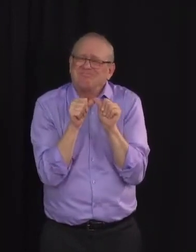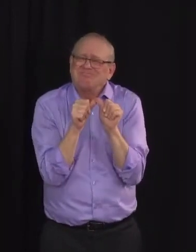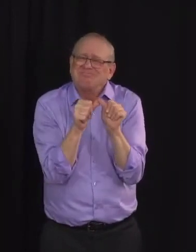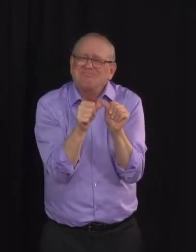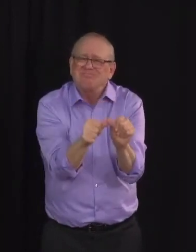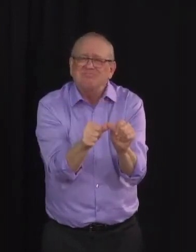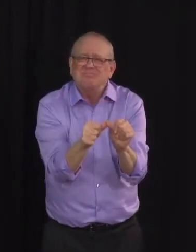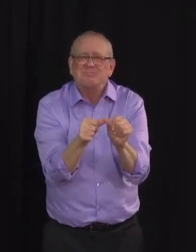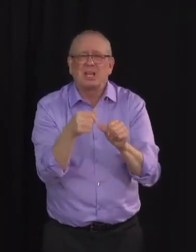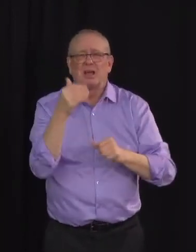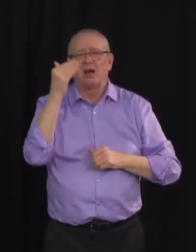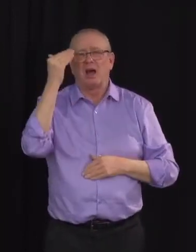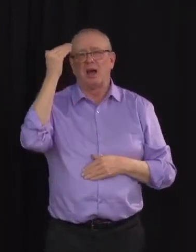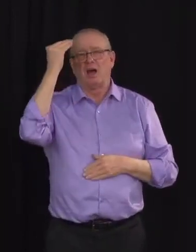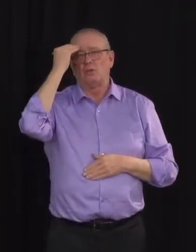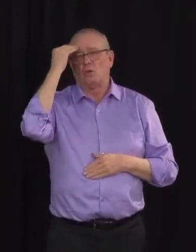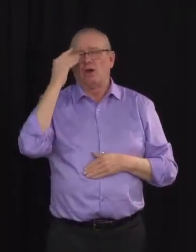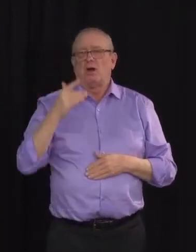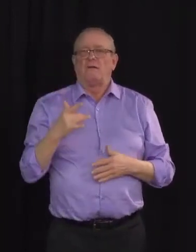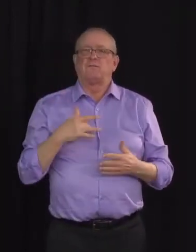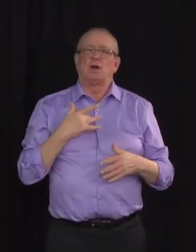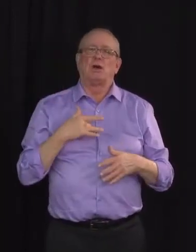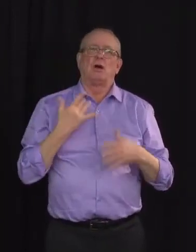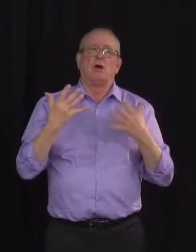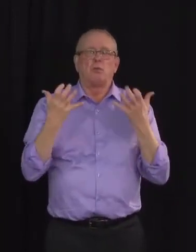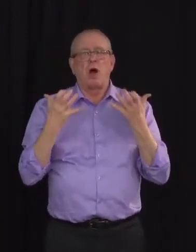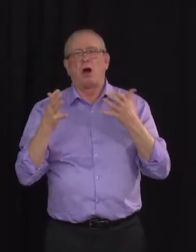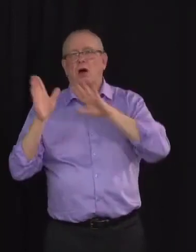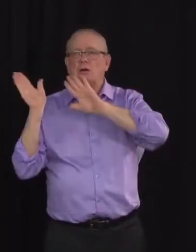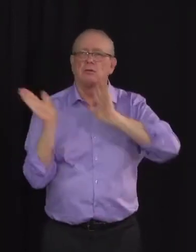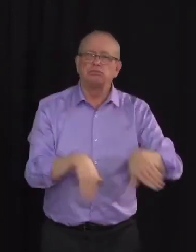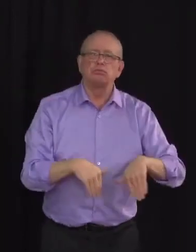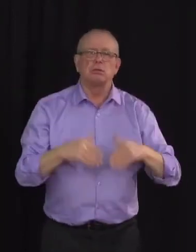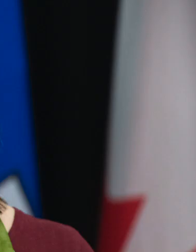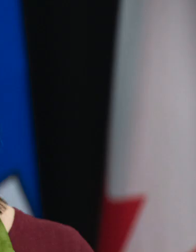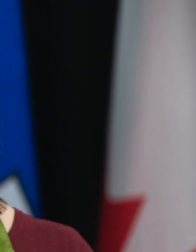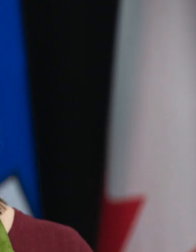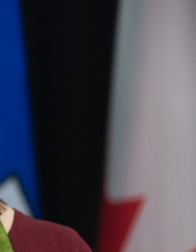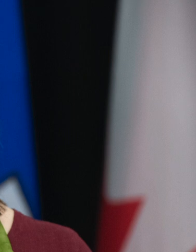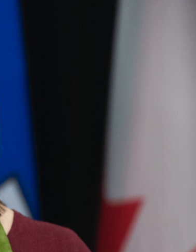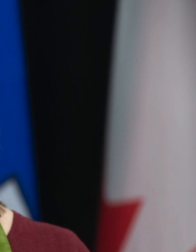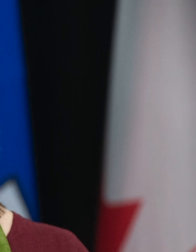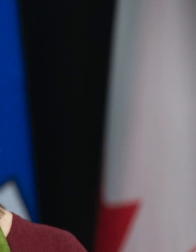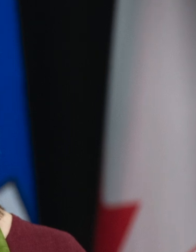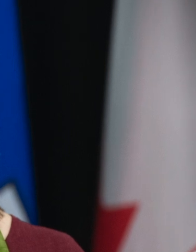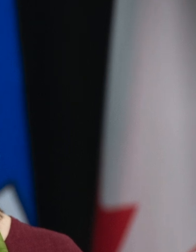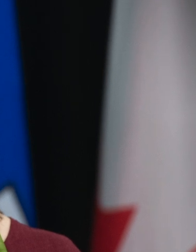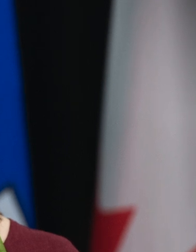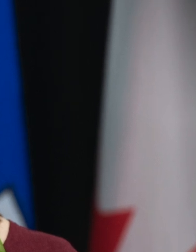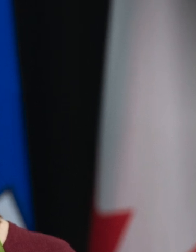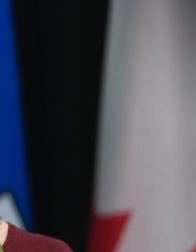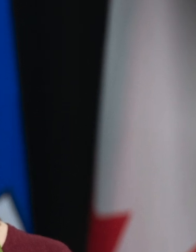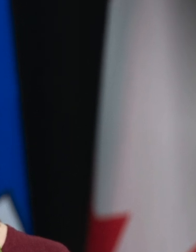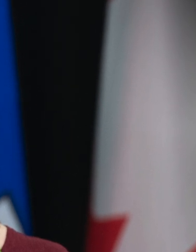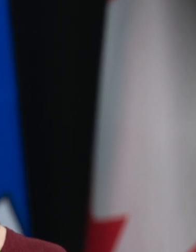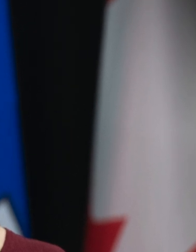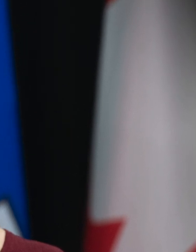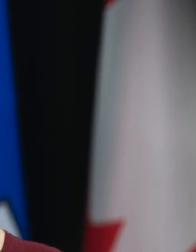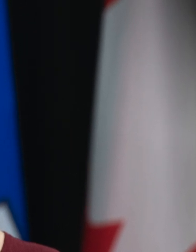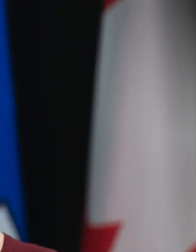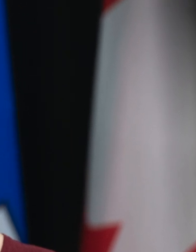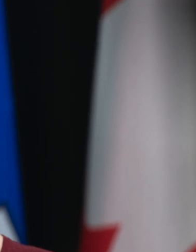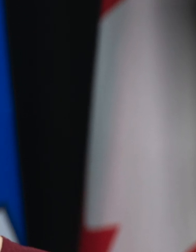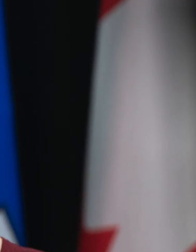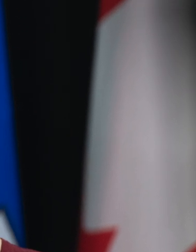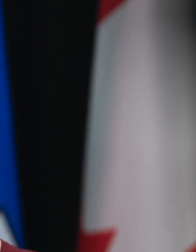of some to move forward now and hope that things turn out okay. We are monitoring the situation in the province and